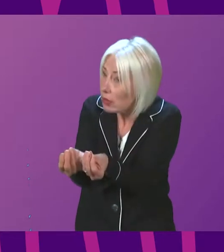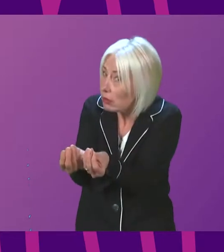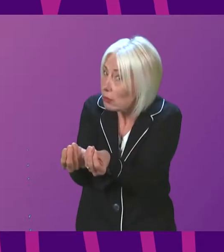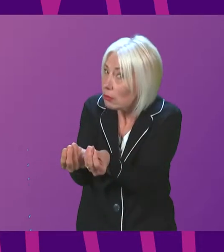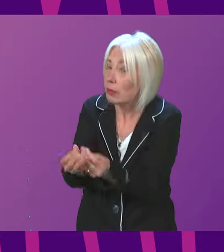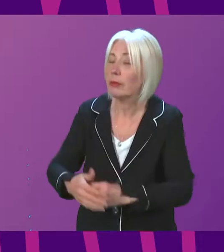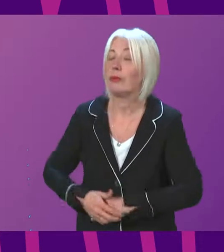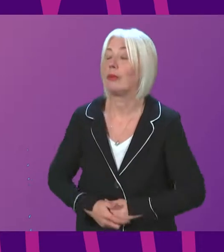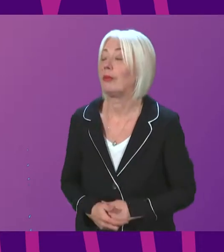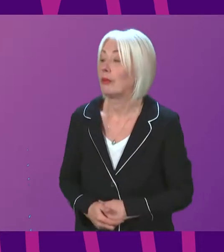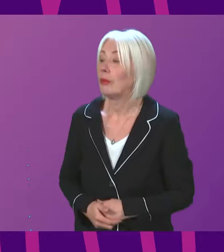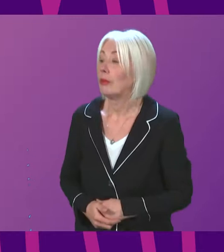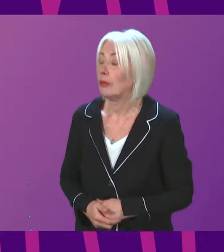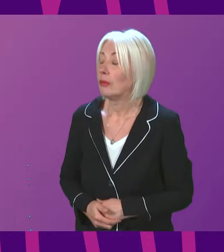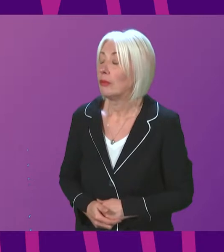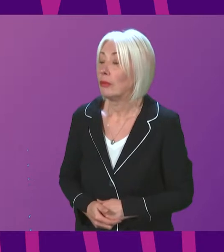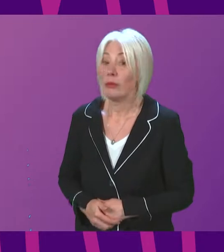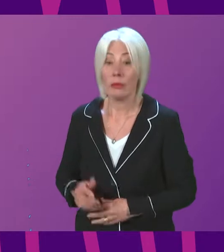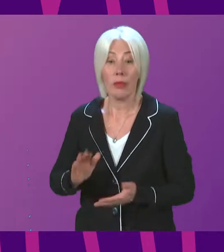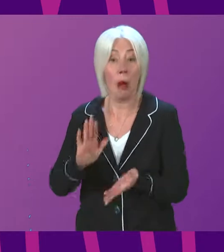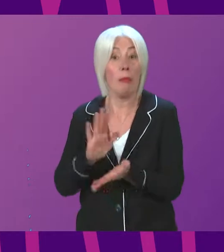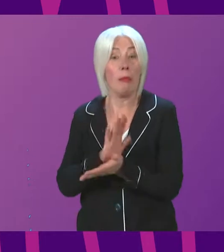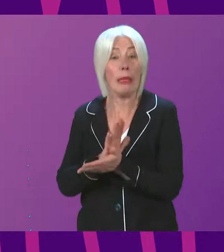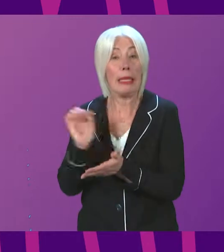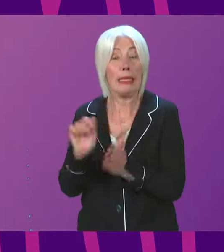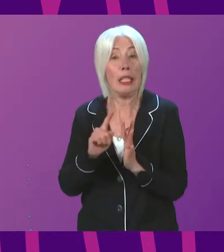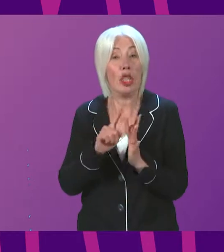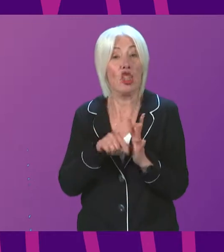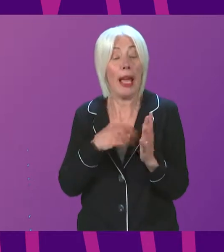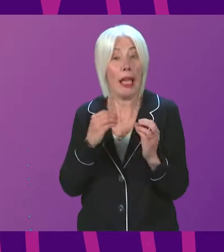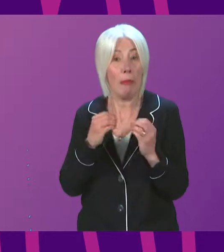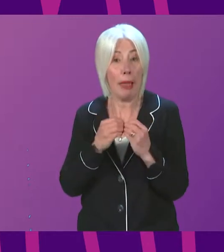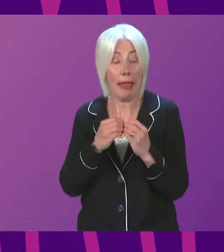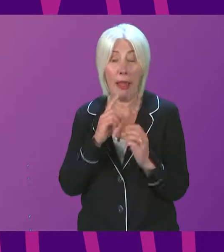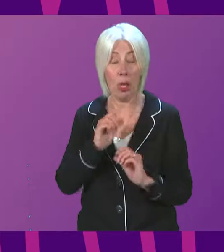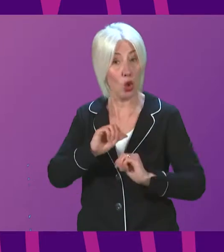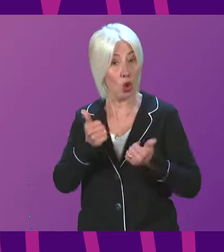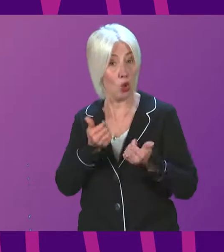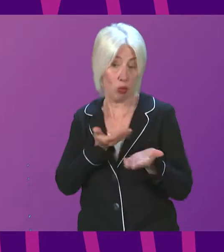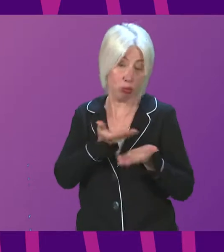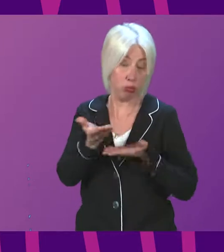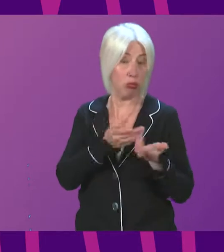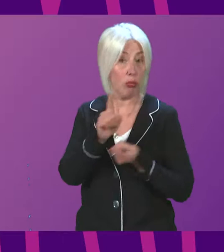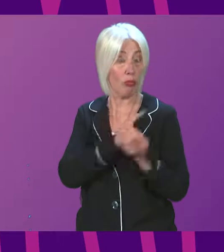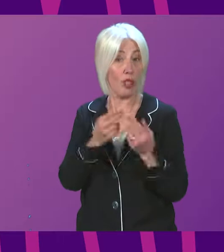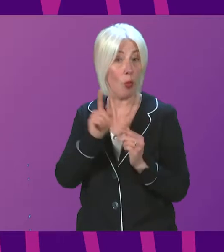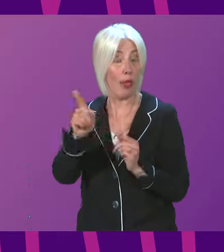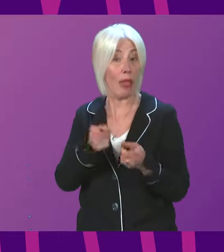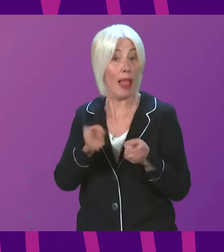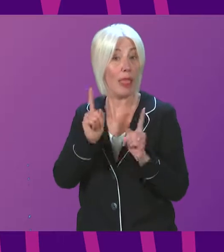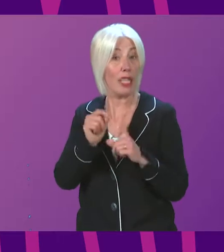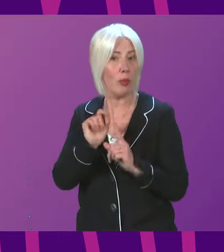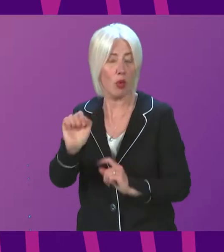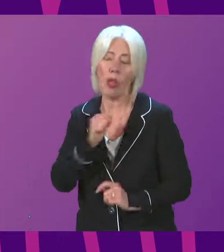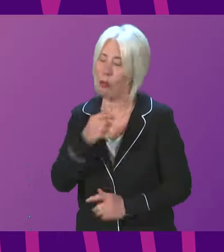First of all, I am pleased to hear that Jackie Bailey has had a constructive meeting with Lady Poole. I am not surprised to